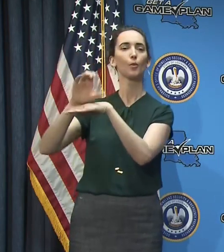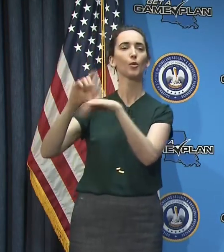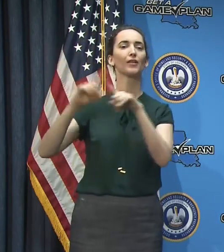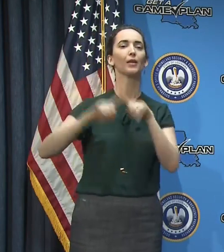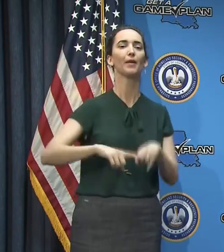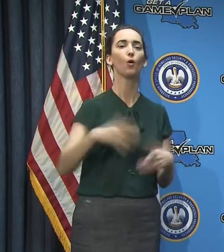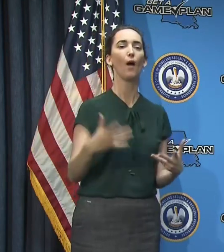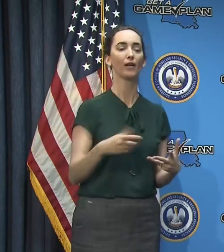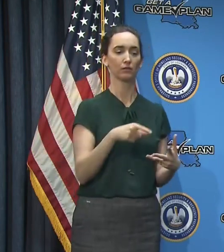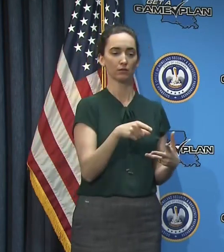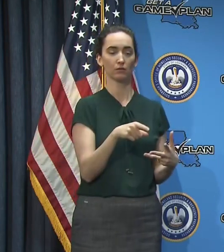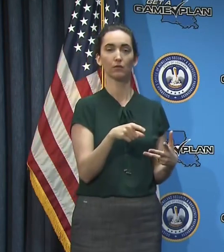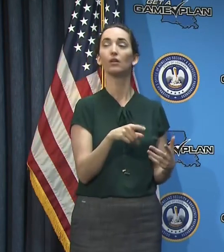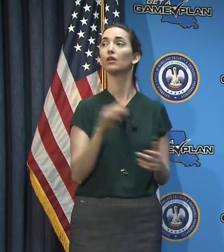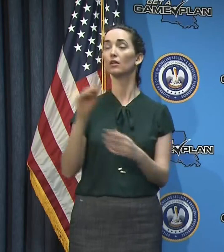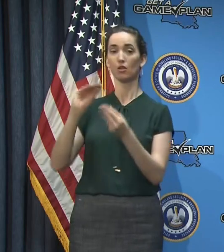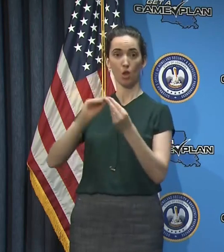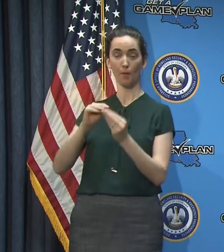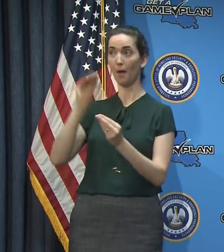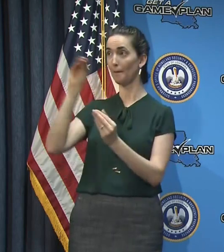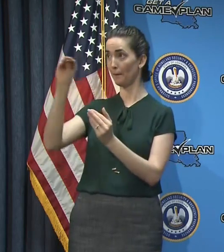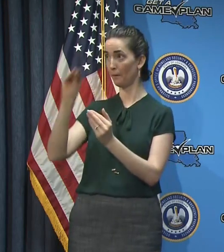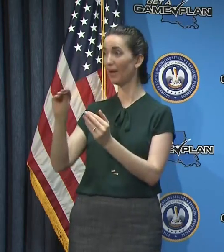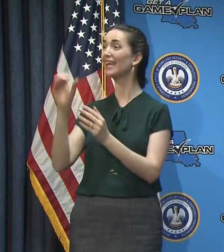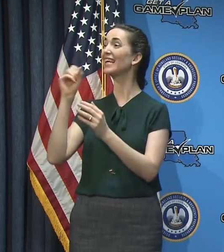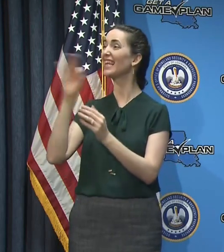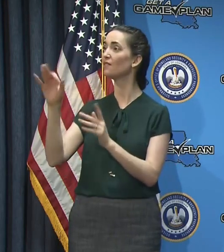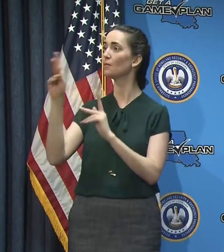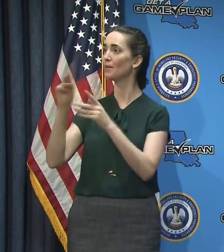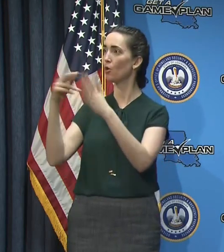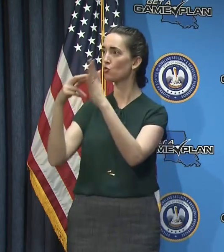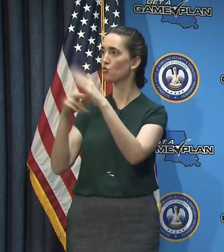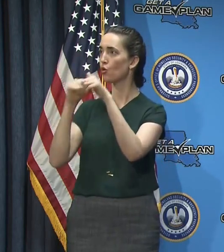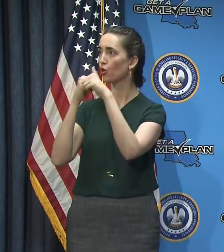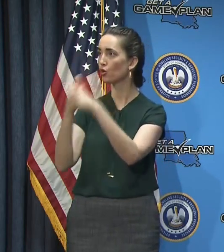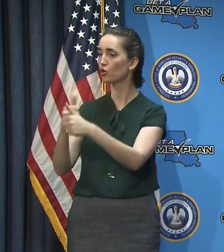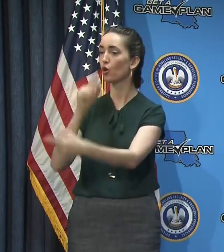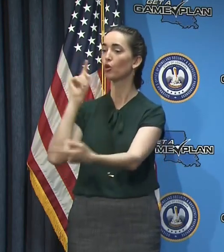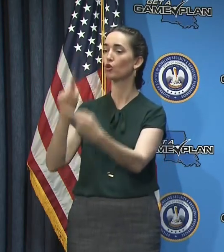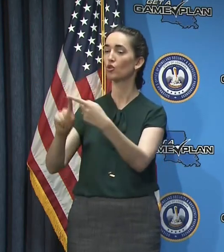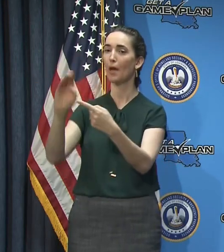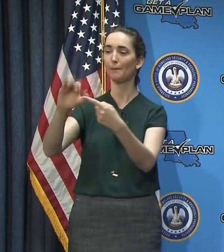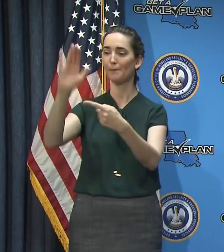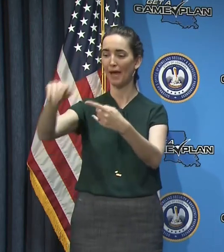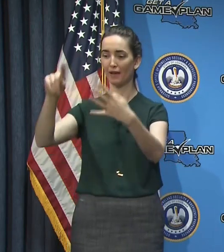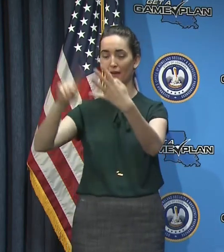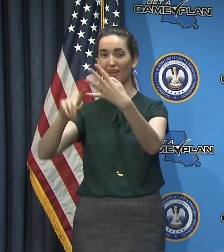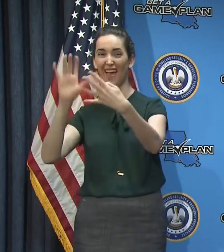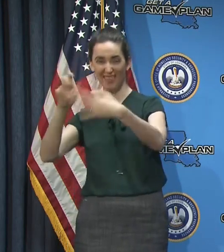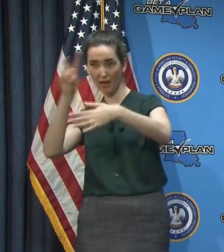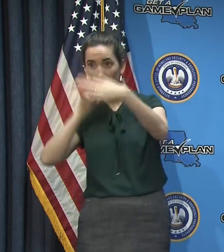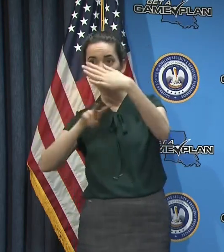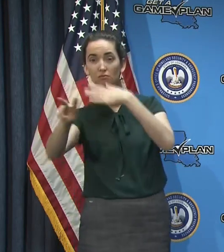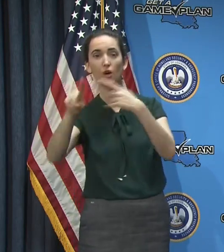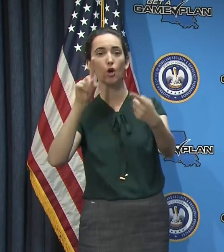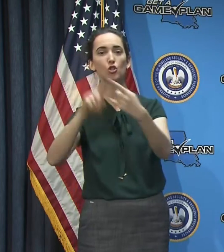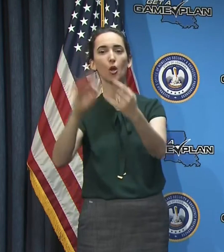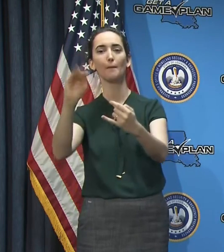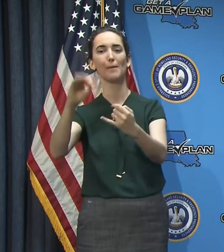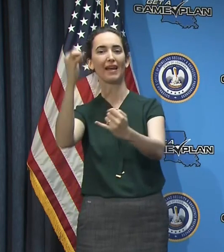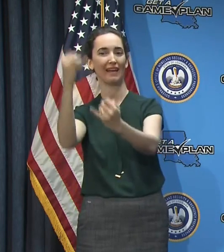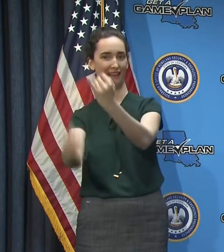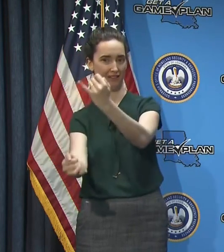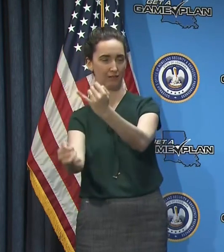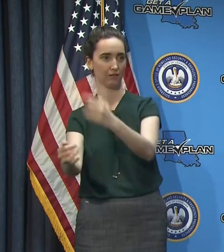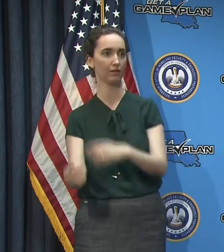assumption that says that those measures will be in place, uh, through the end of May. So we'll, we'll see.